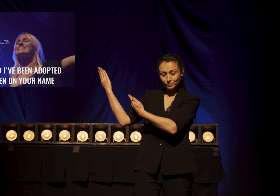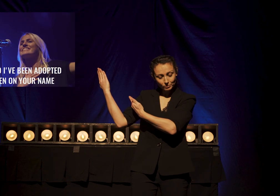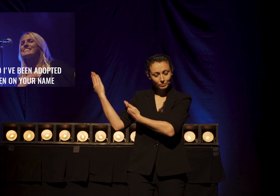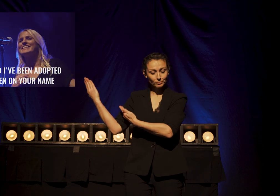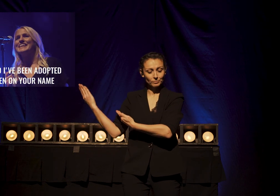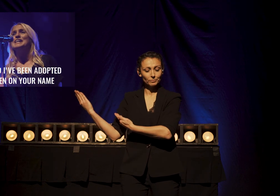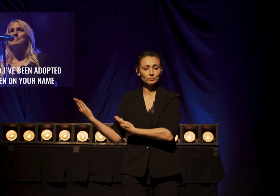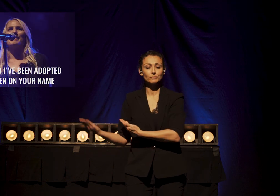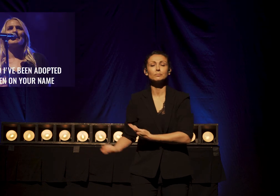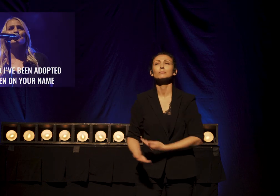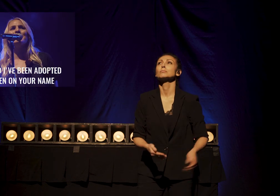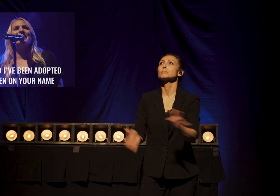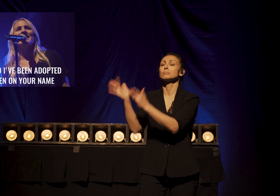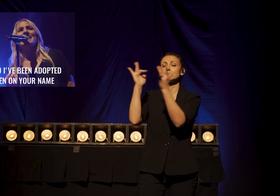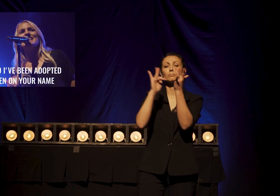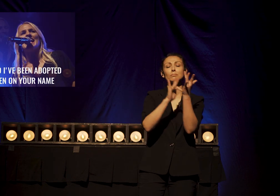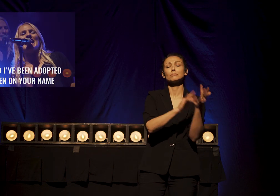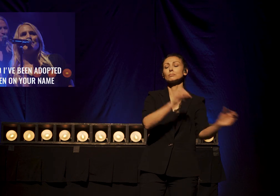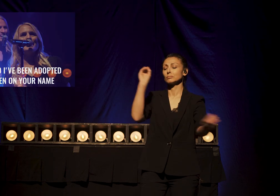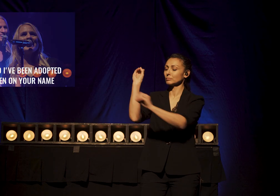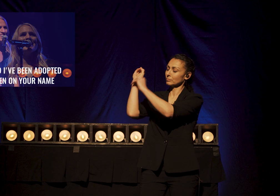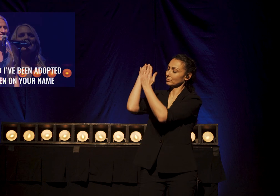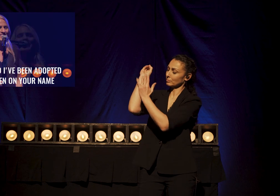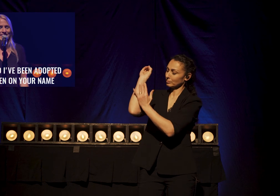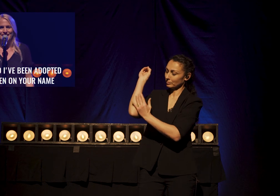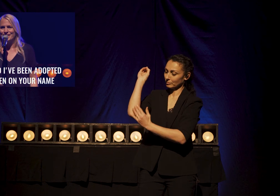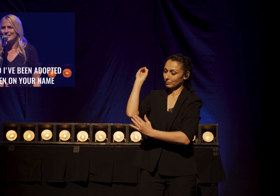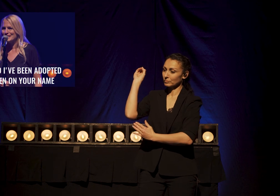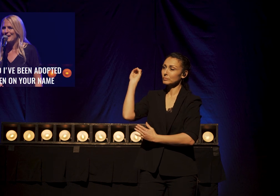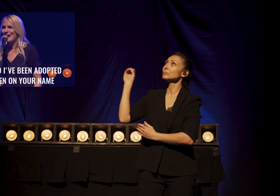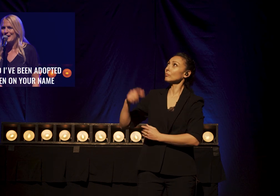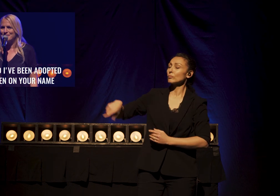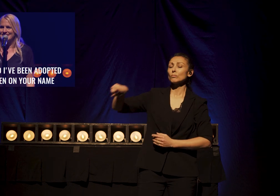By your blood I've been adopted.